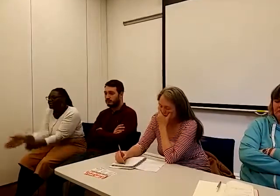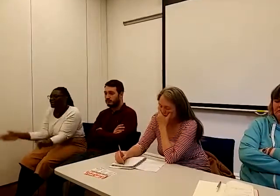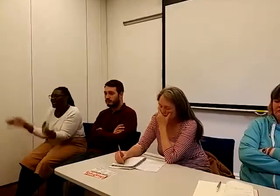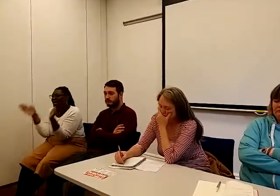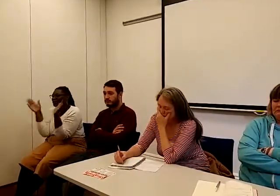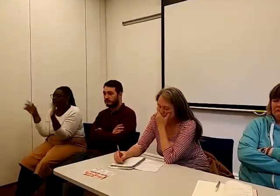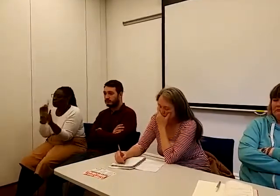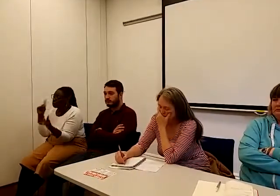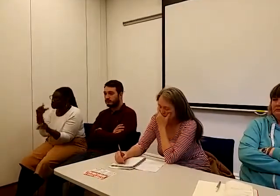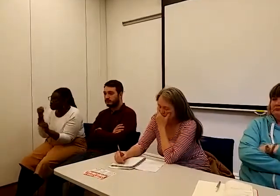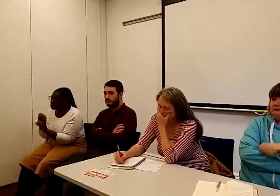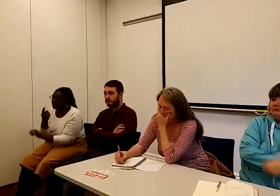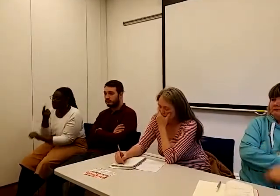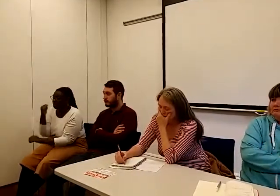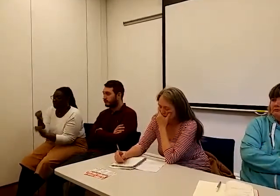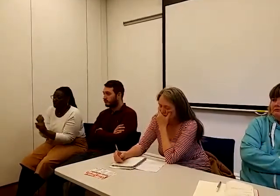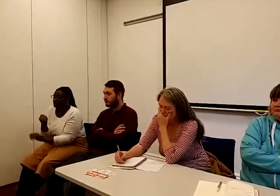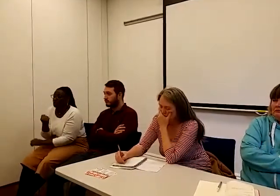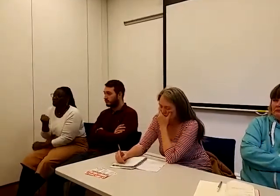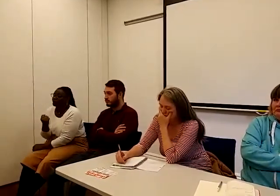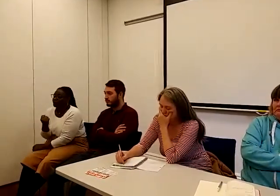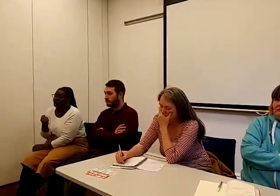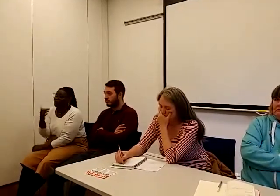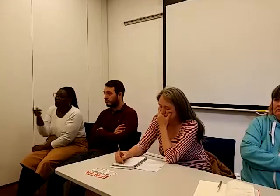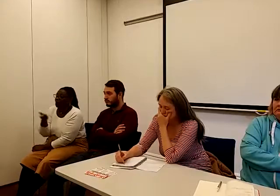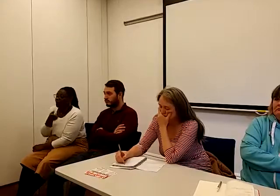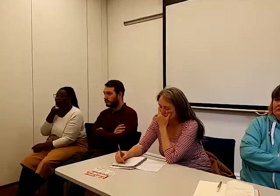do what you can do, because people can't be there.